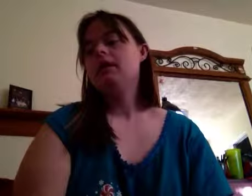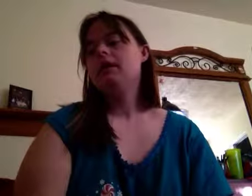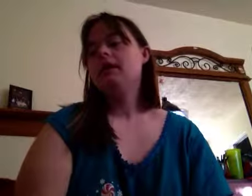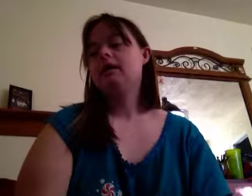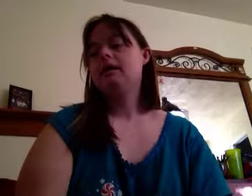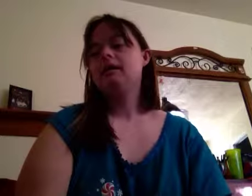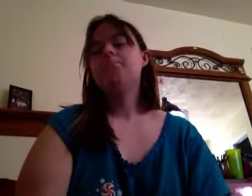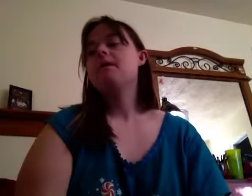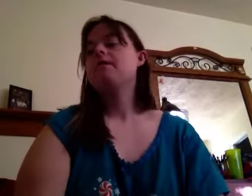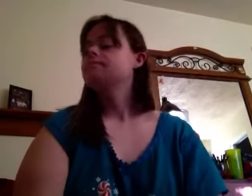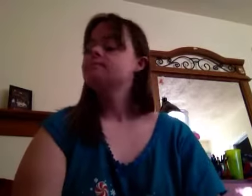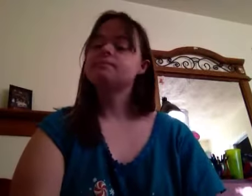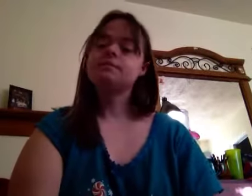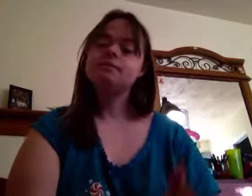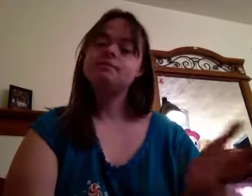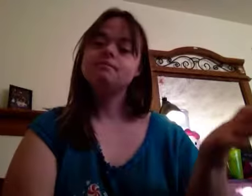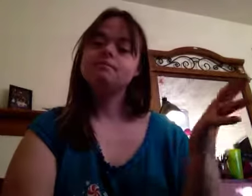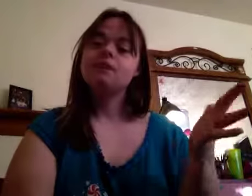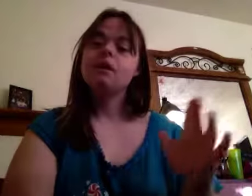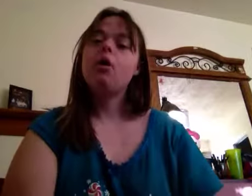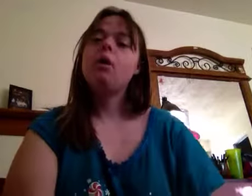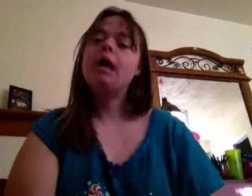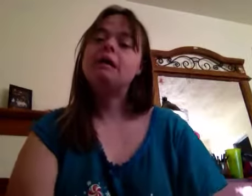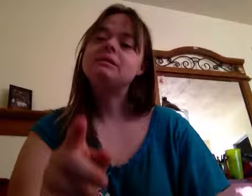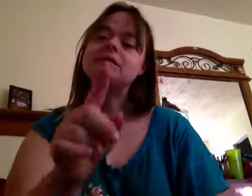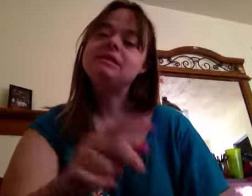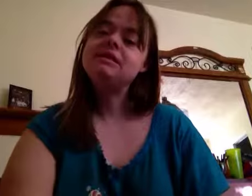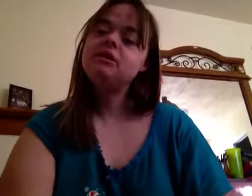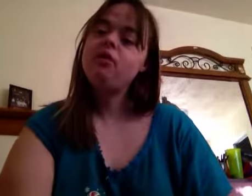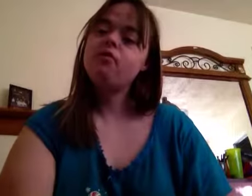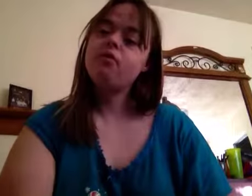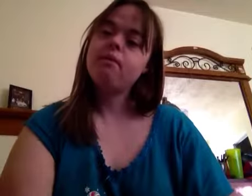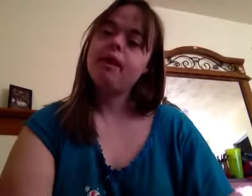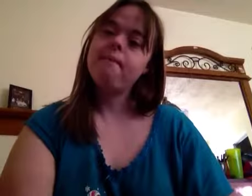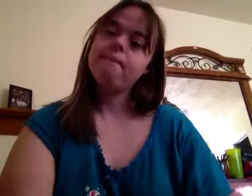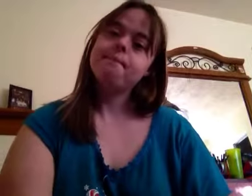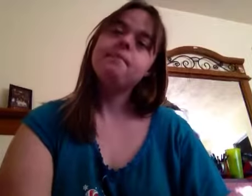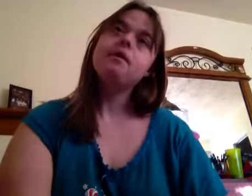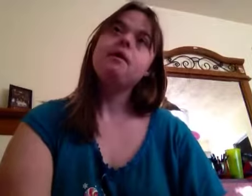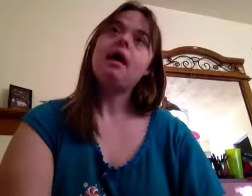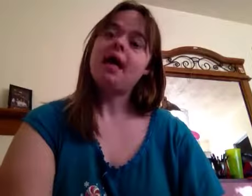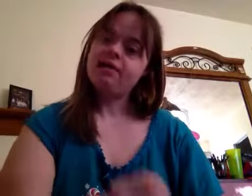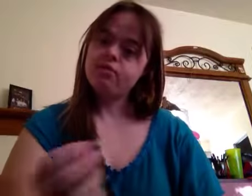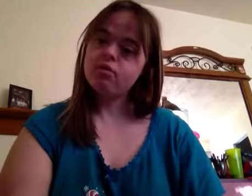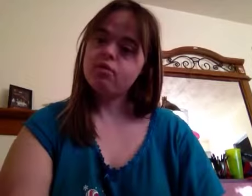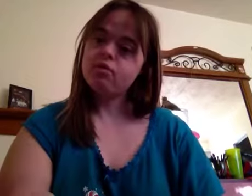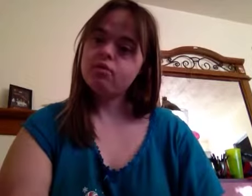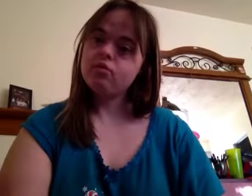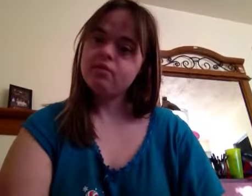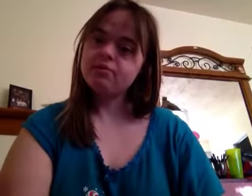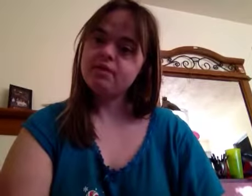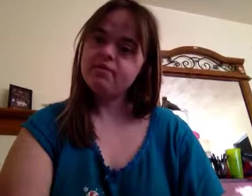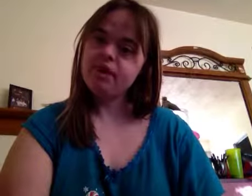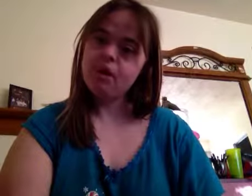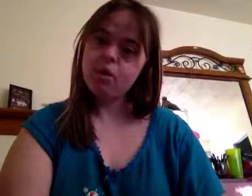And, yeah. So, oh, and stay tuned for my after Christmas video.